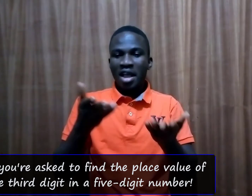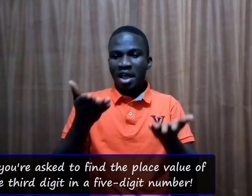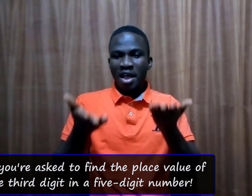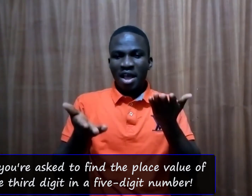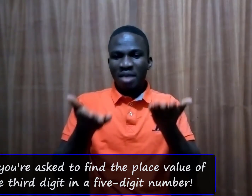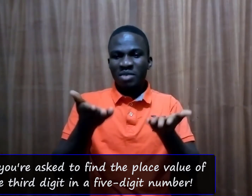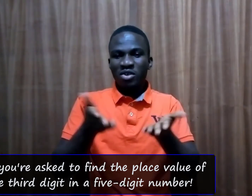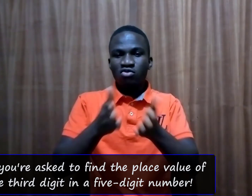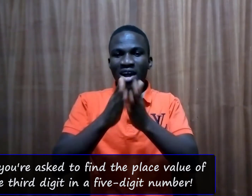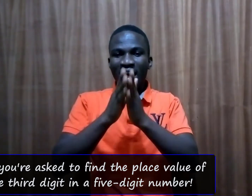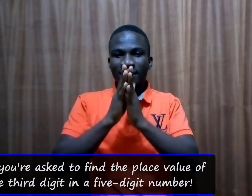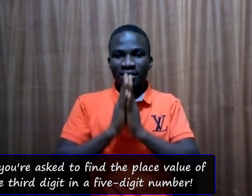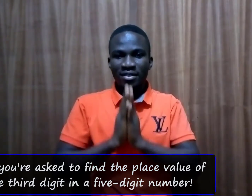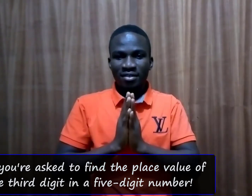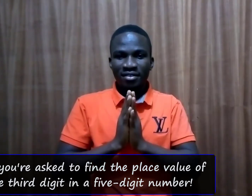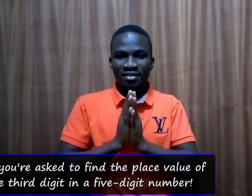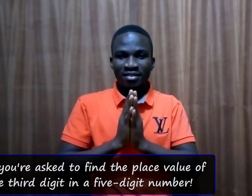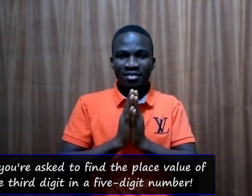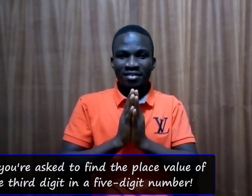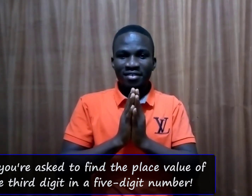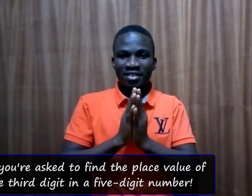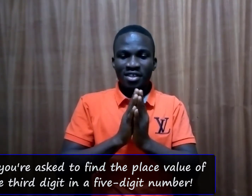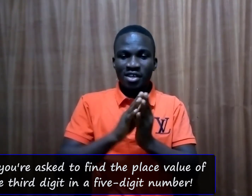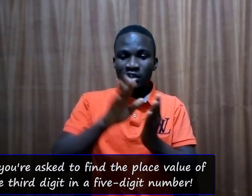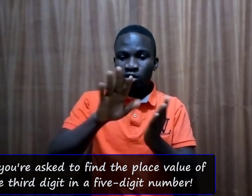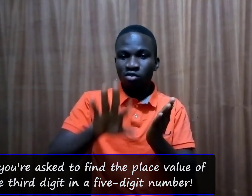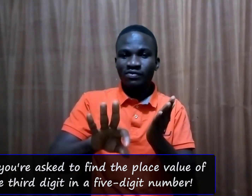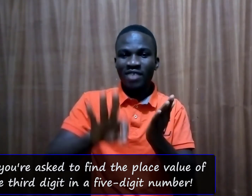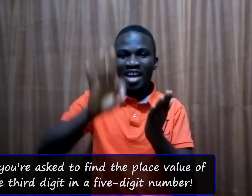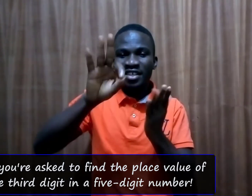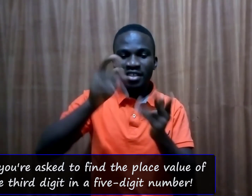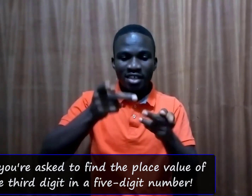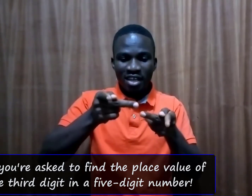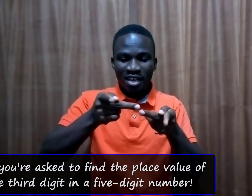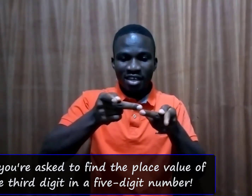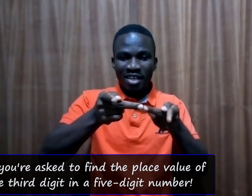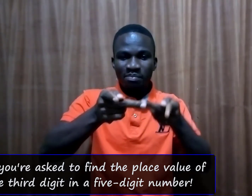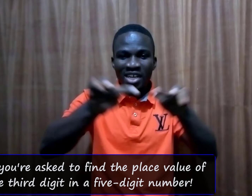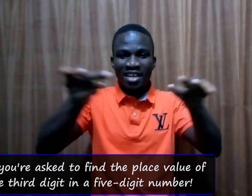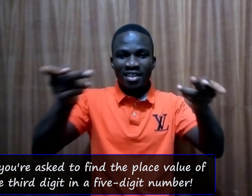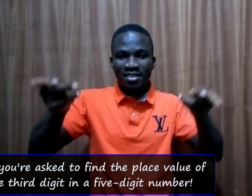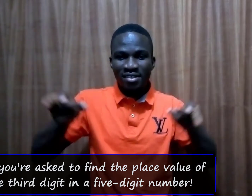Maybe you are asked to find the place